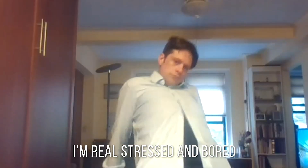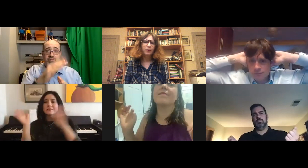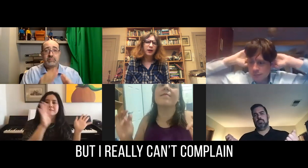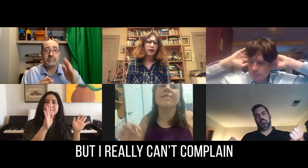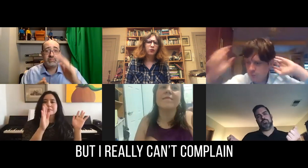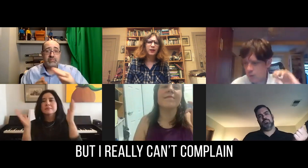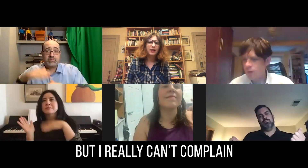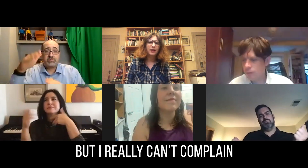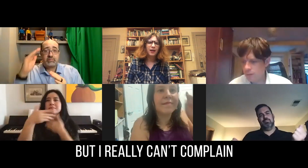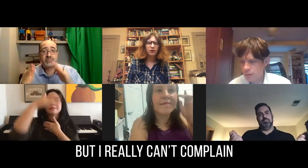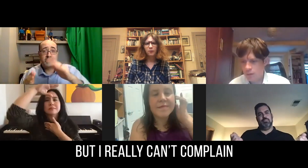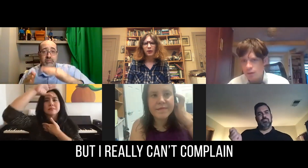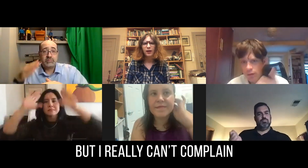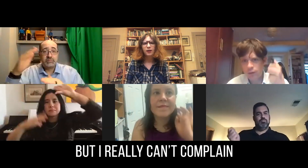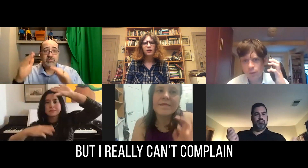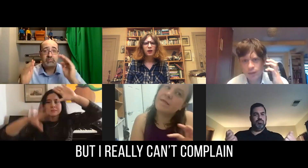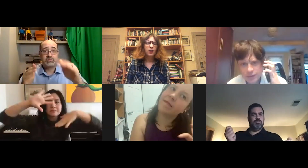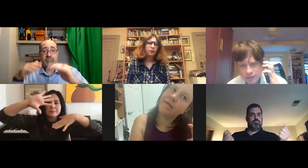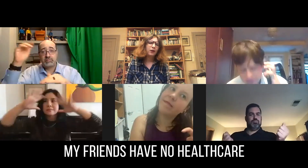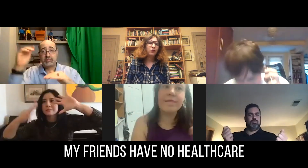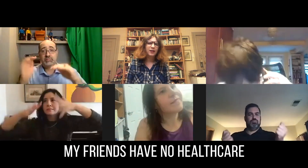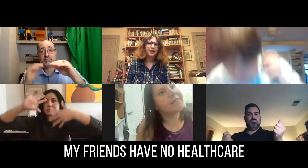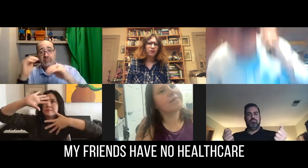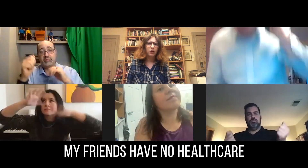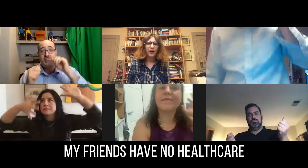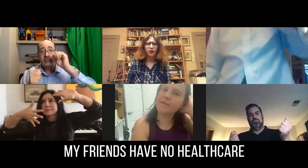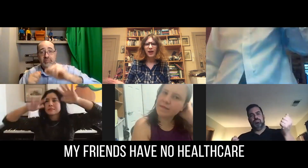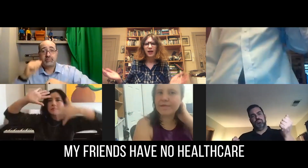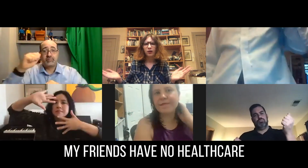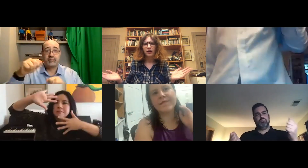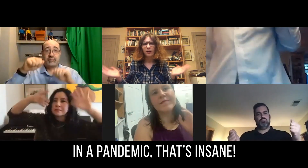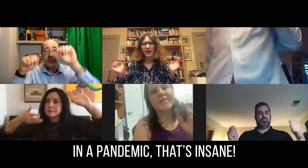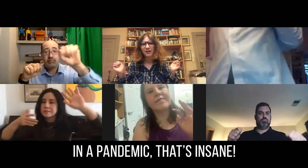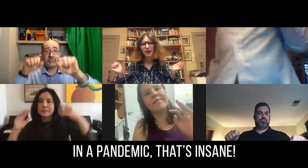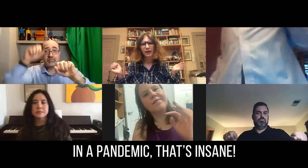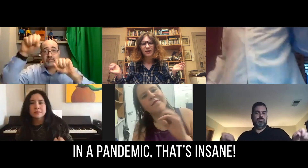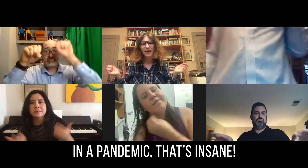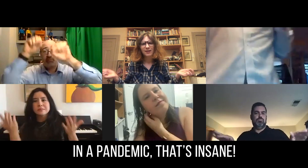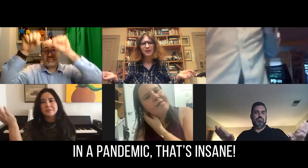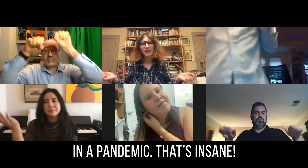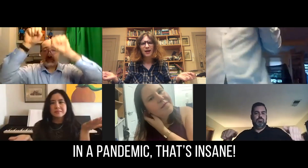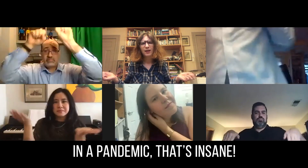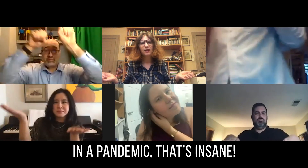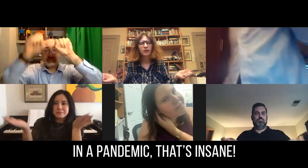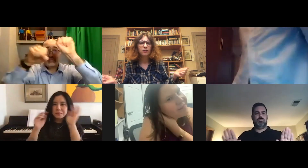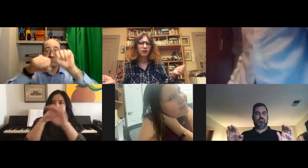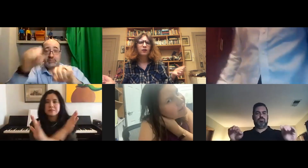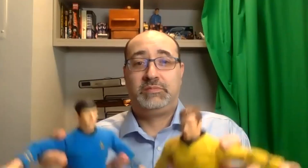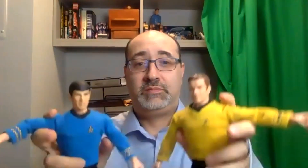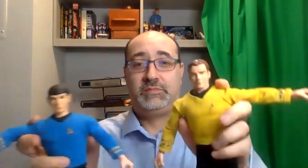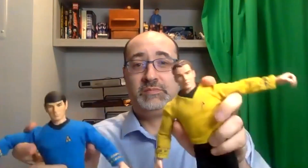and bored, but I really can't complain. My friends have no health care in a pandemic. That's insane.